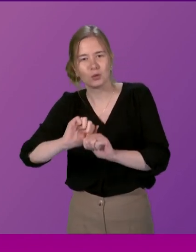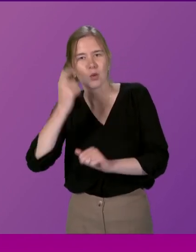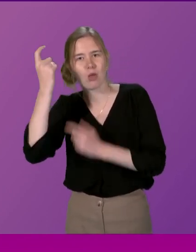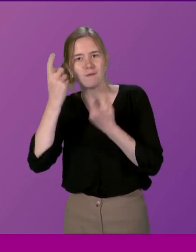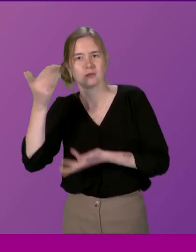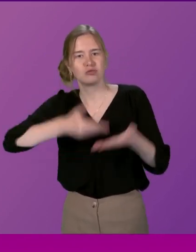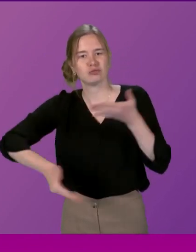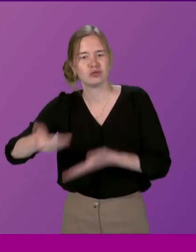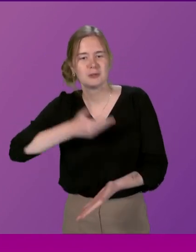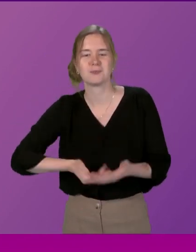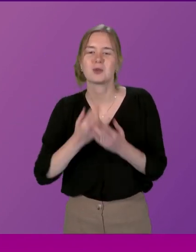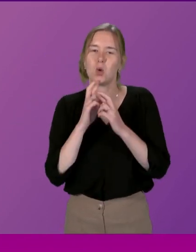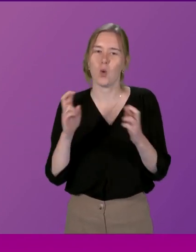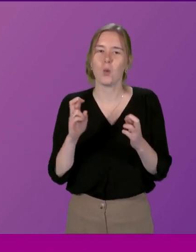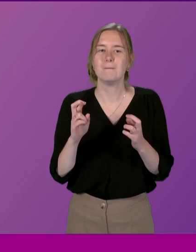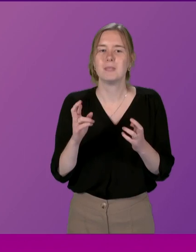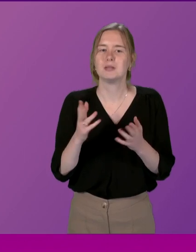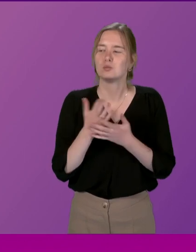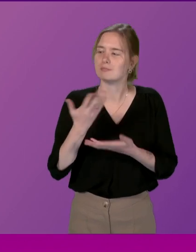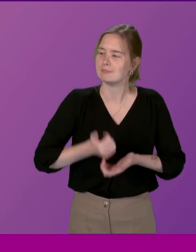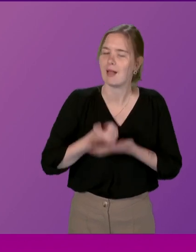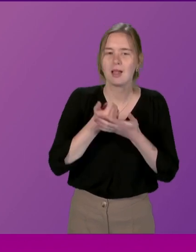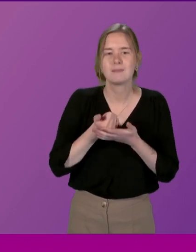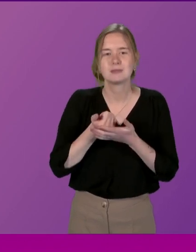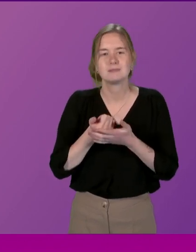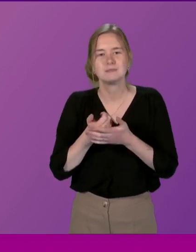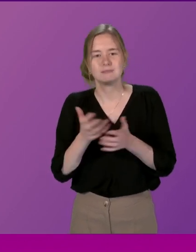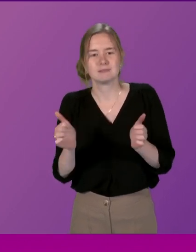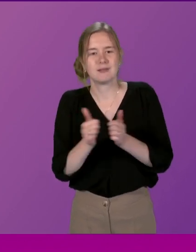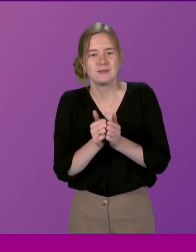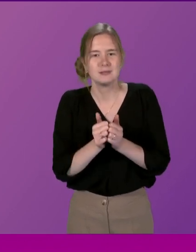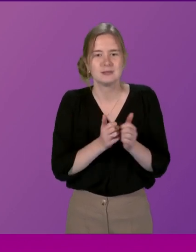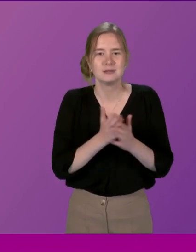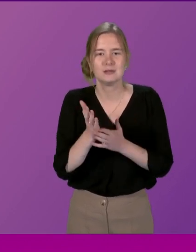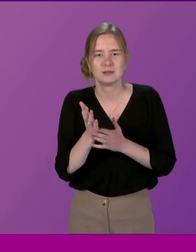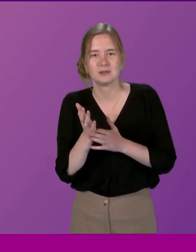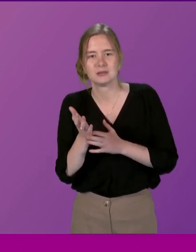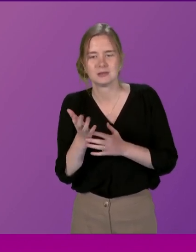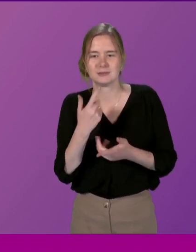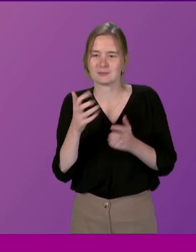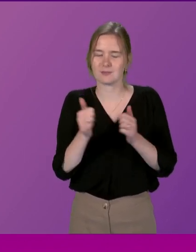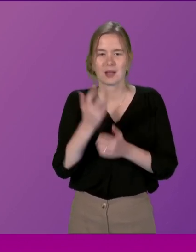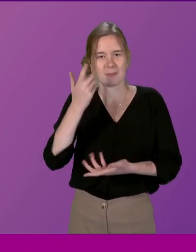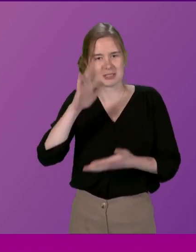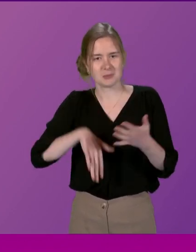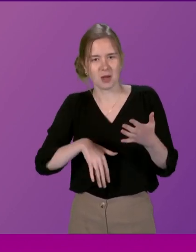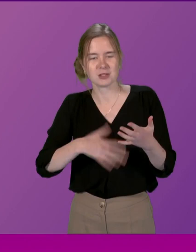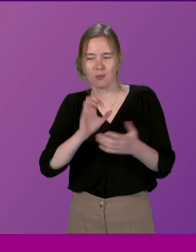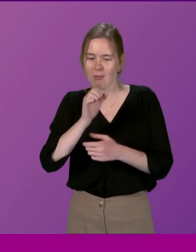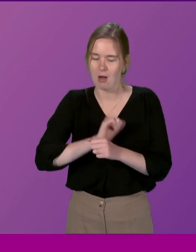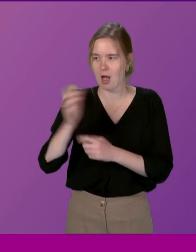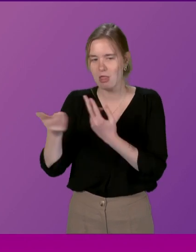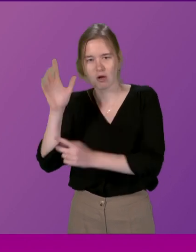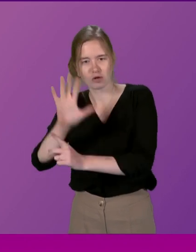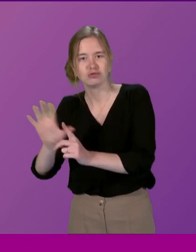contributions I hope this has gone some way to convincing other members to support the direction of travel set out in the report The experience of other countries has